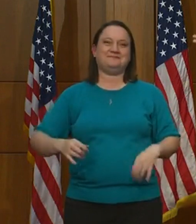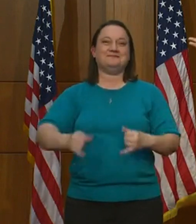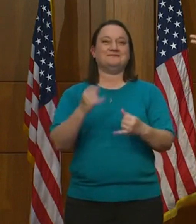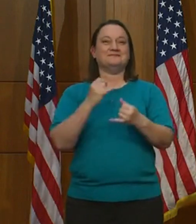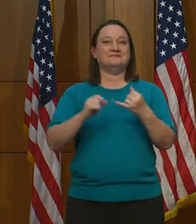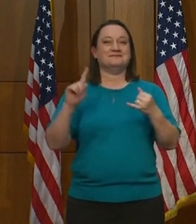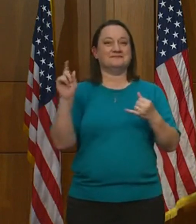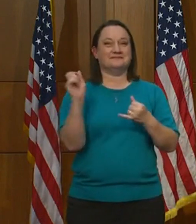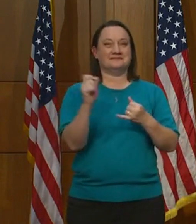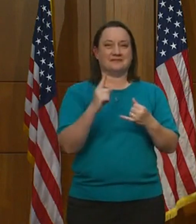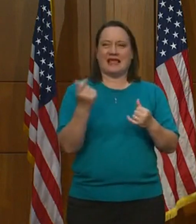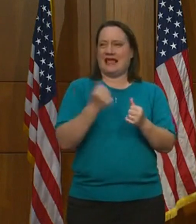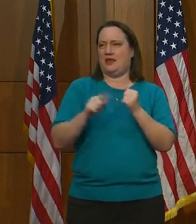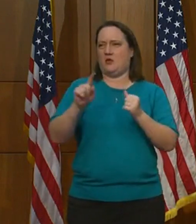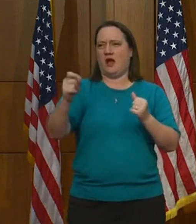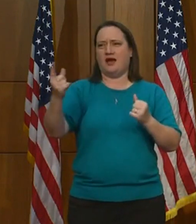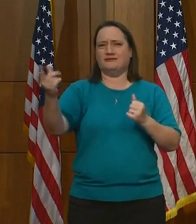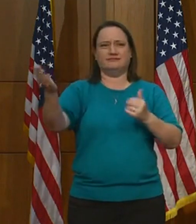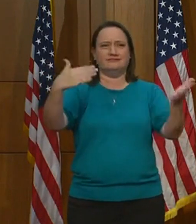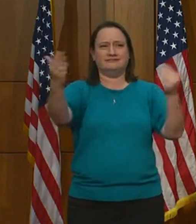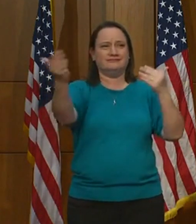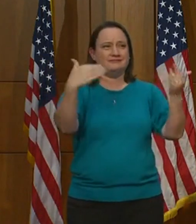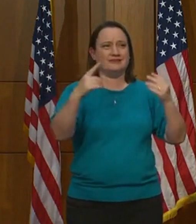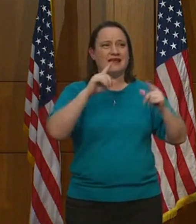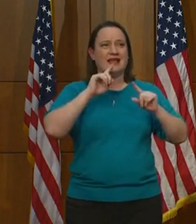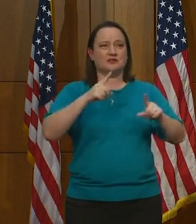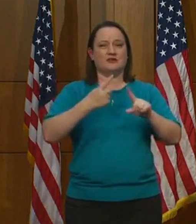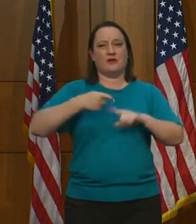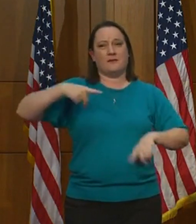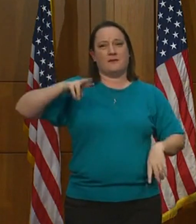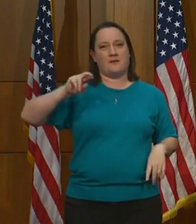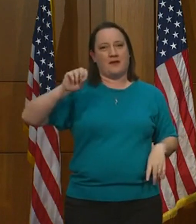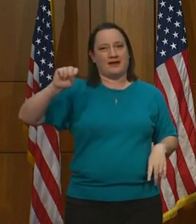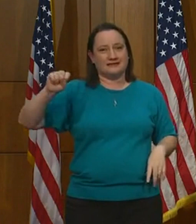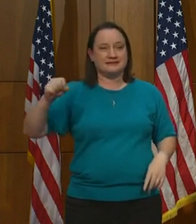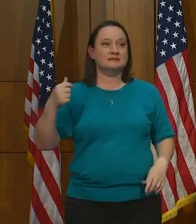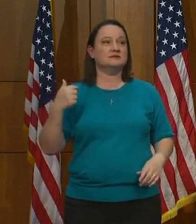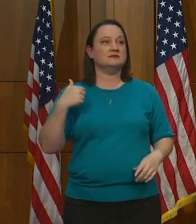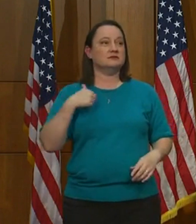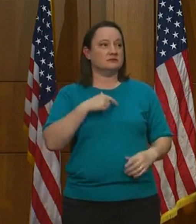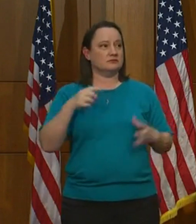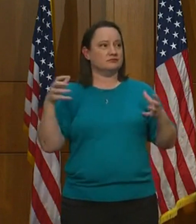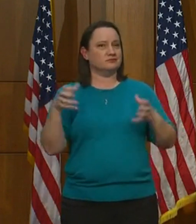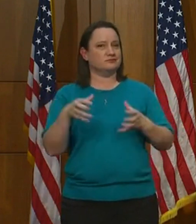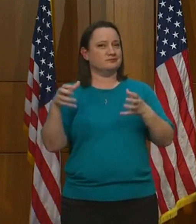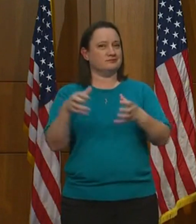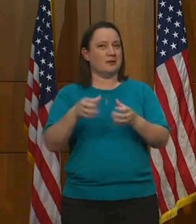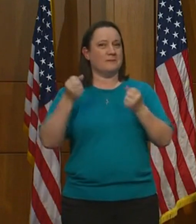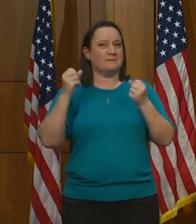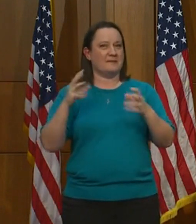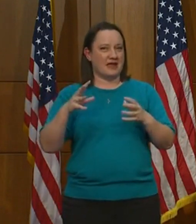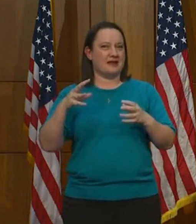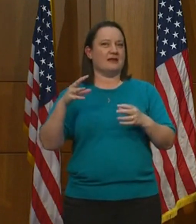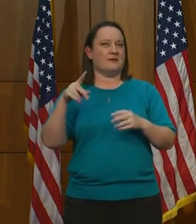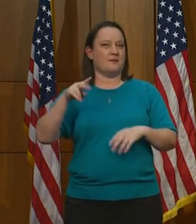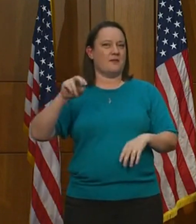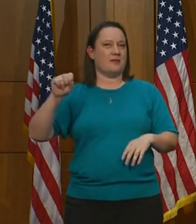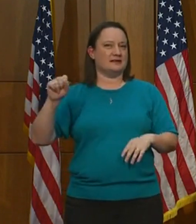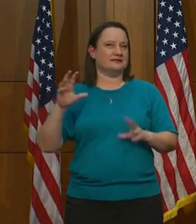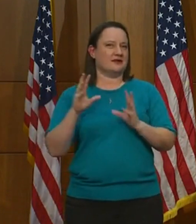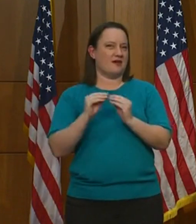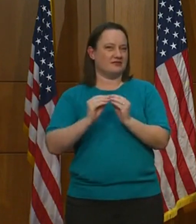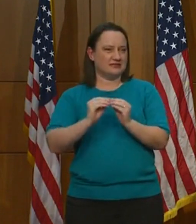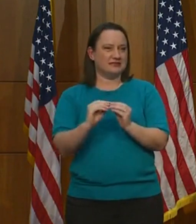question, and anybody can answer this from the press, but we've had a number of these press conferences, and we